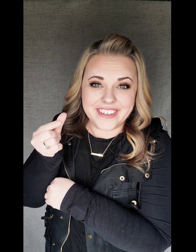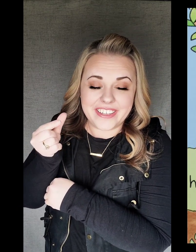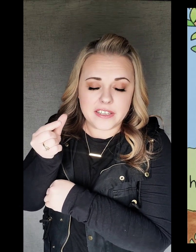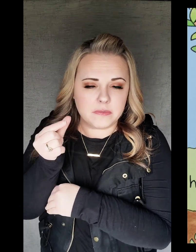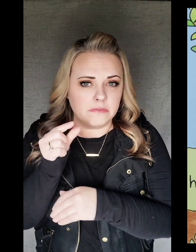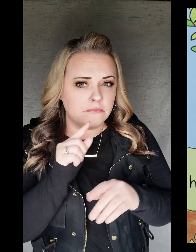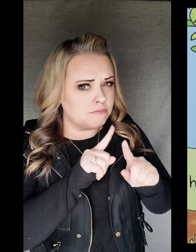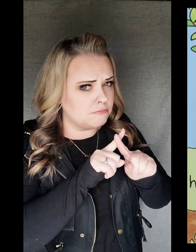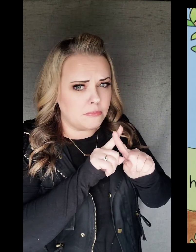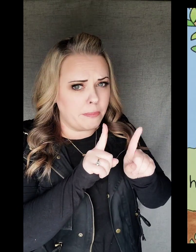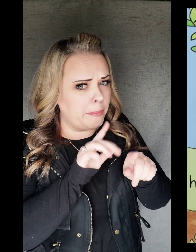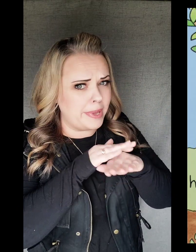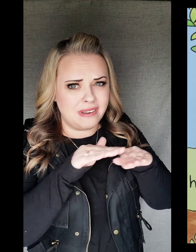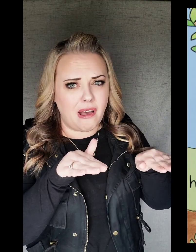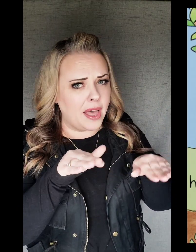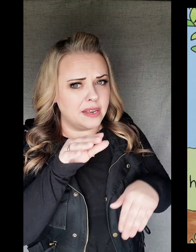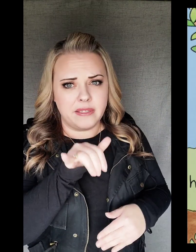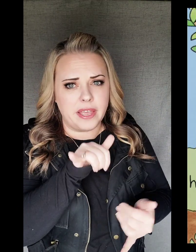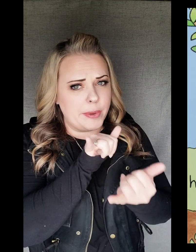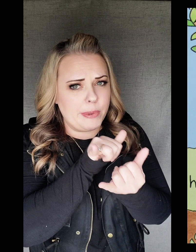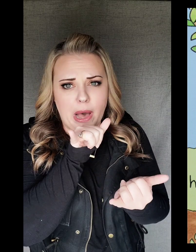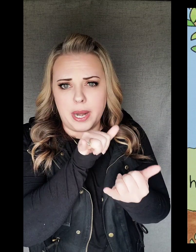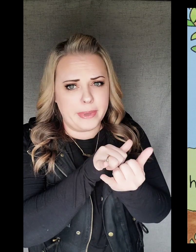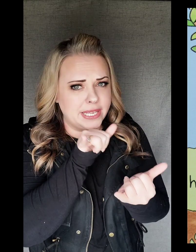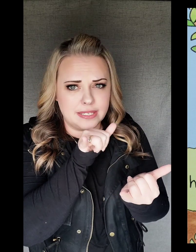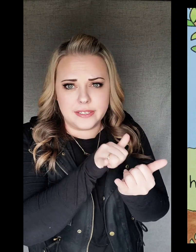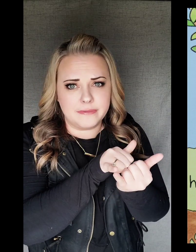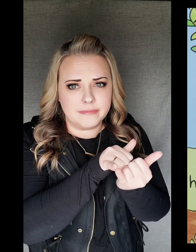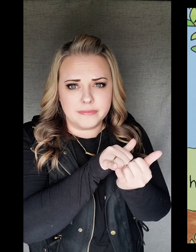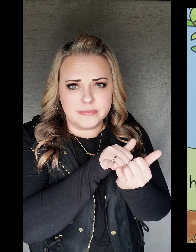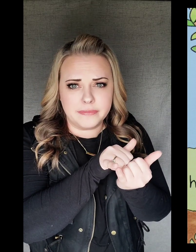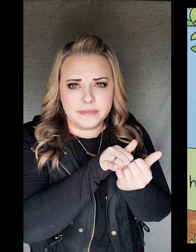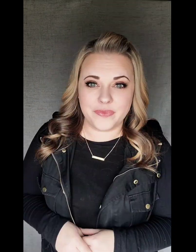But not the hippopotamus.